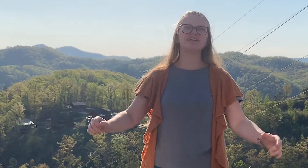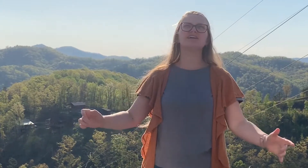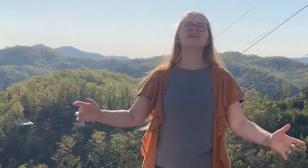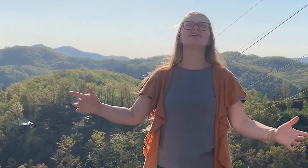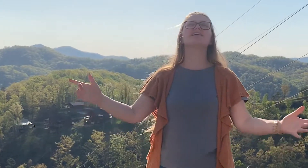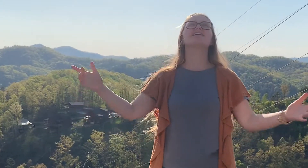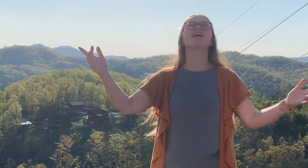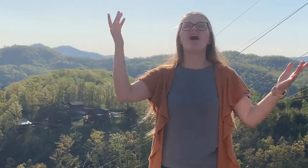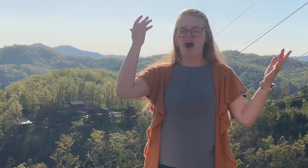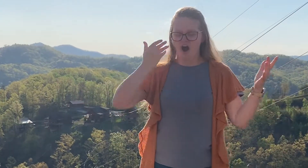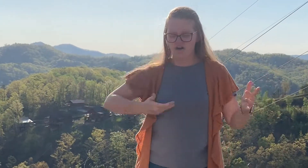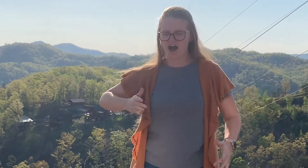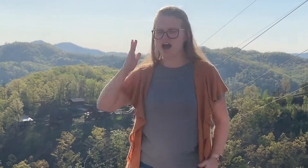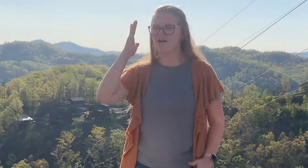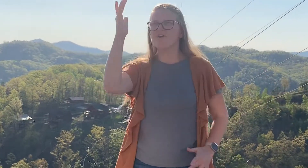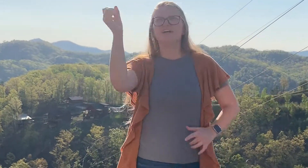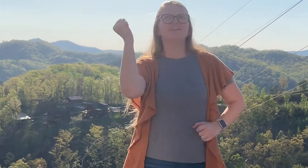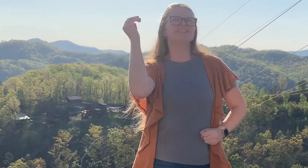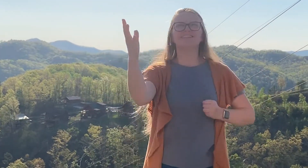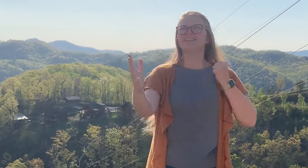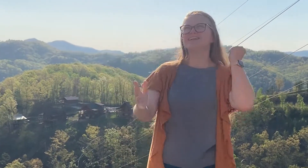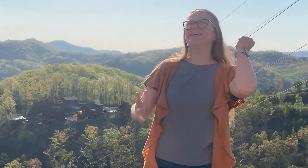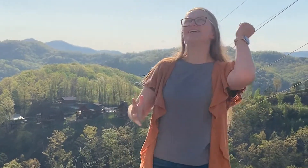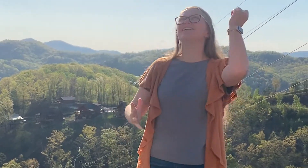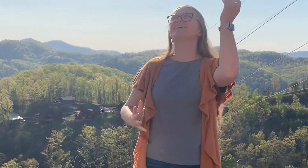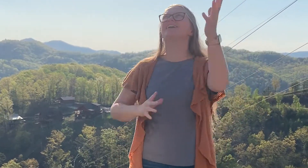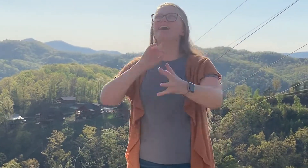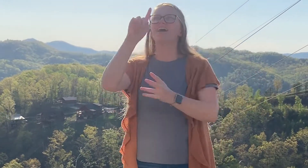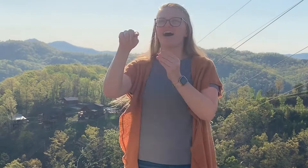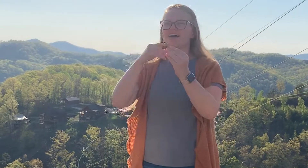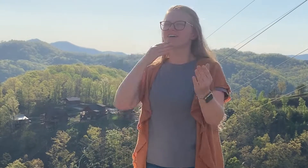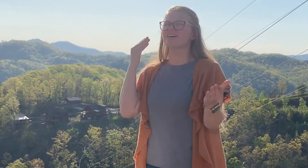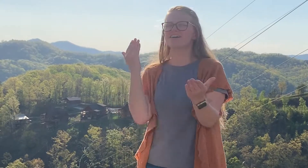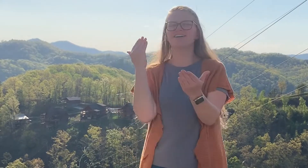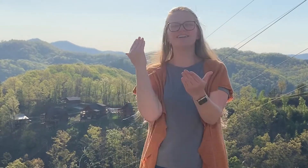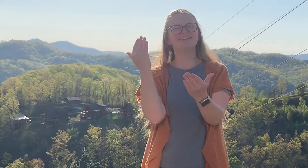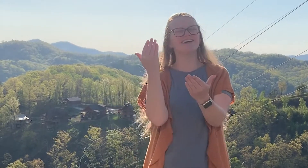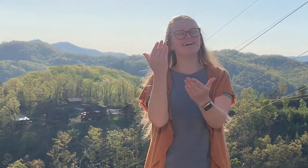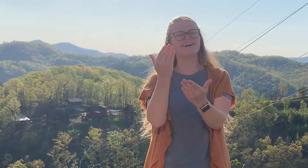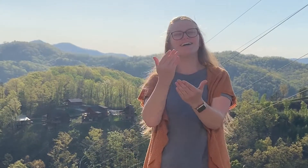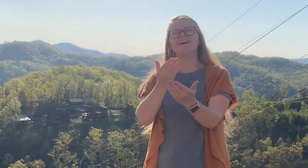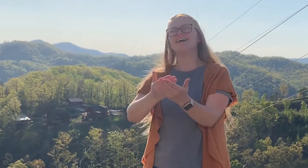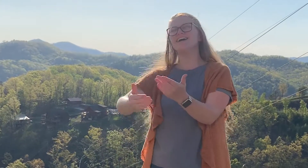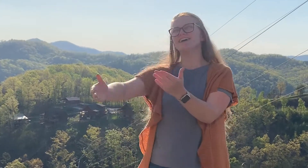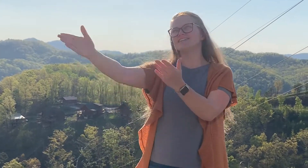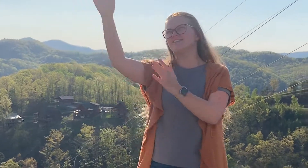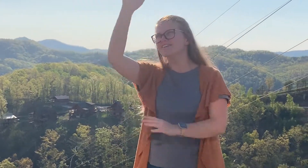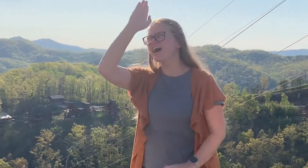Oh, I will sing of the goodness of God.